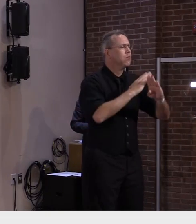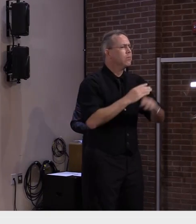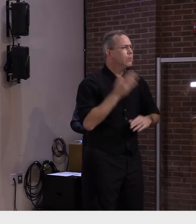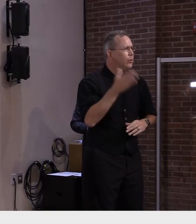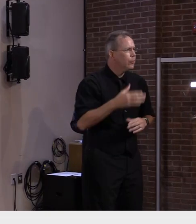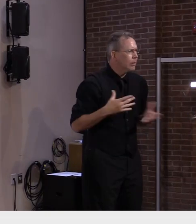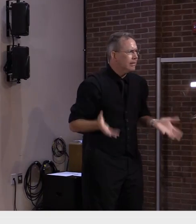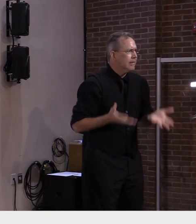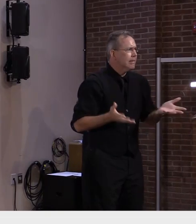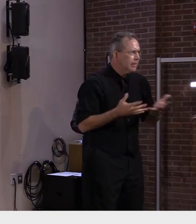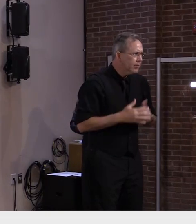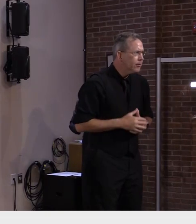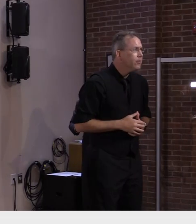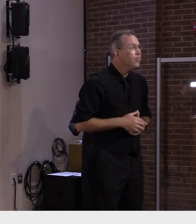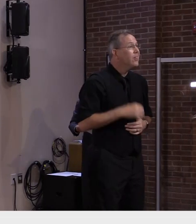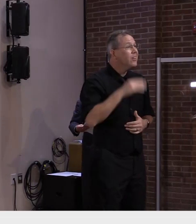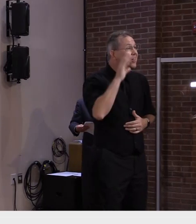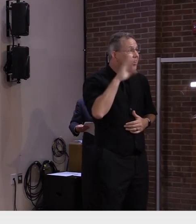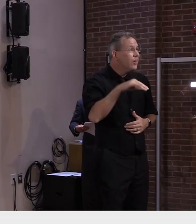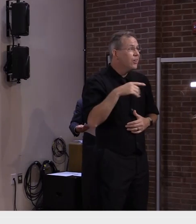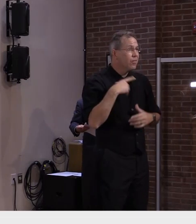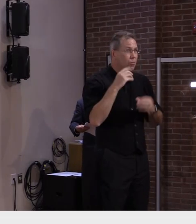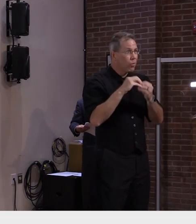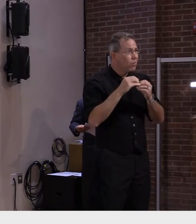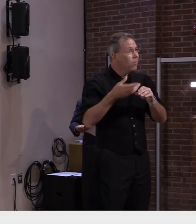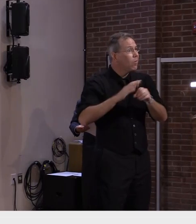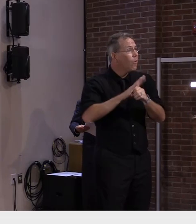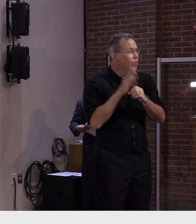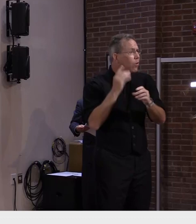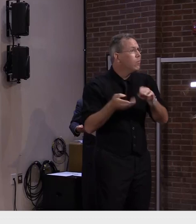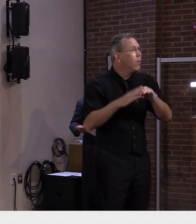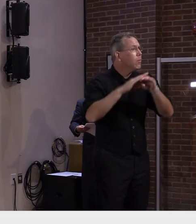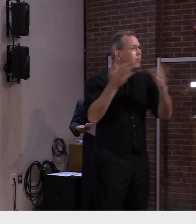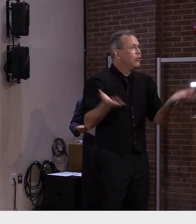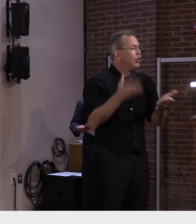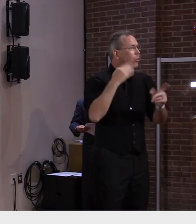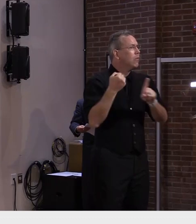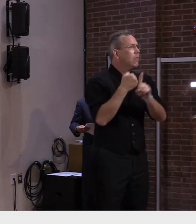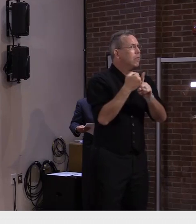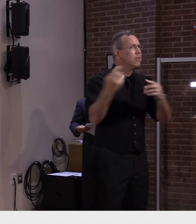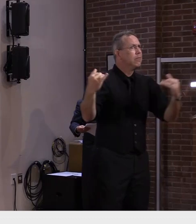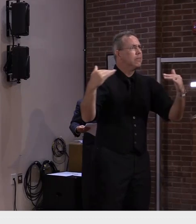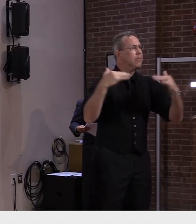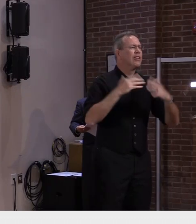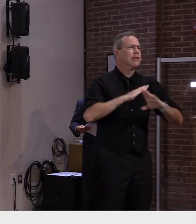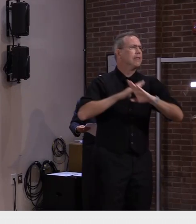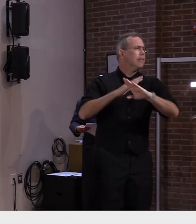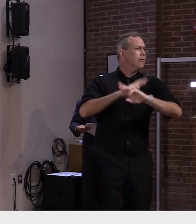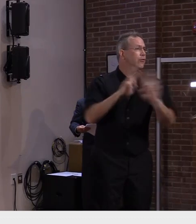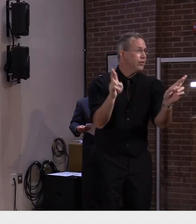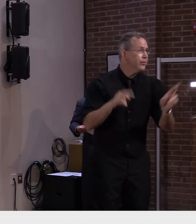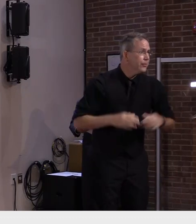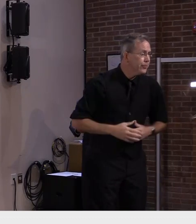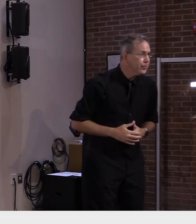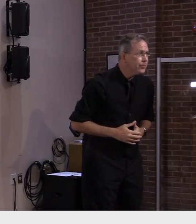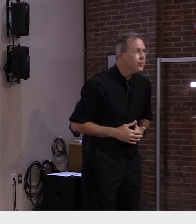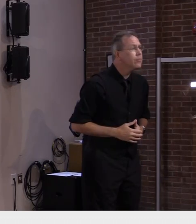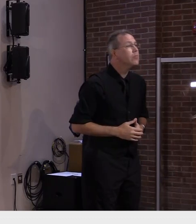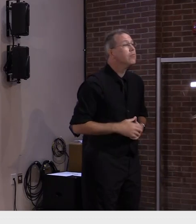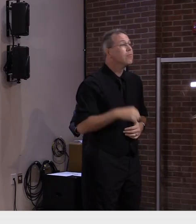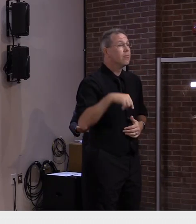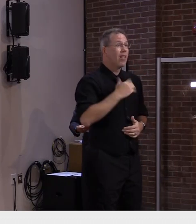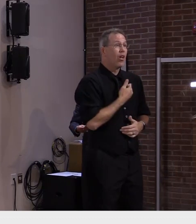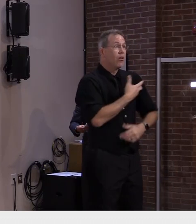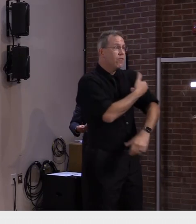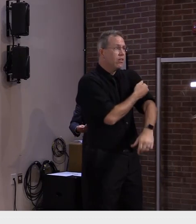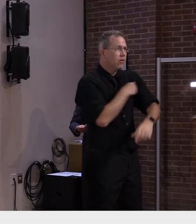we're approaching 85 percent of the eligible population and we've seen our vaccination rate pick up over